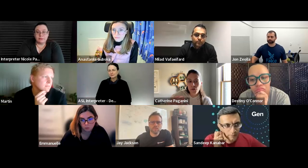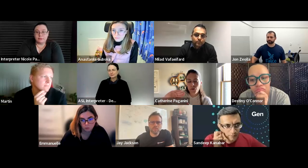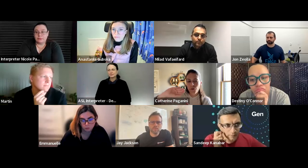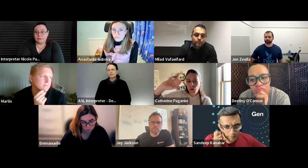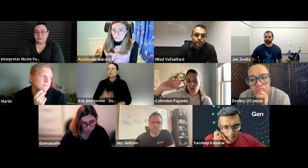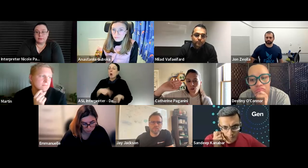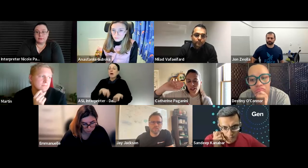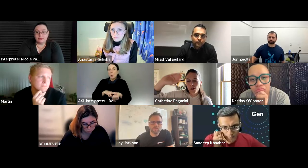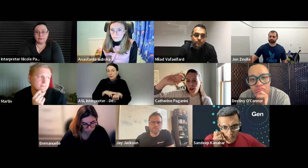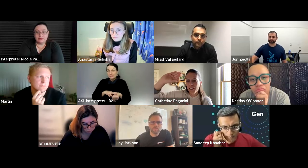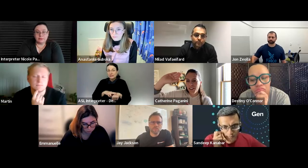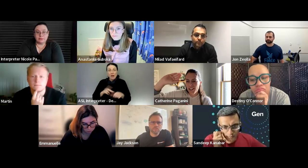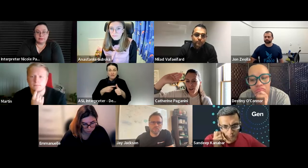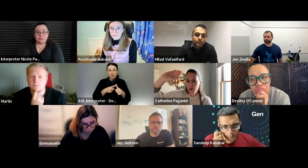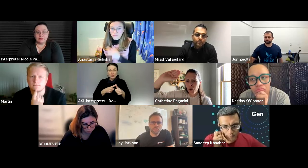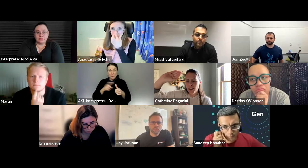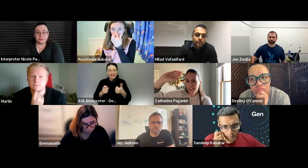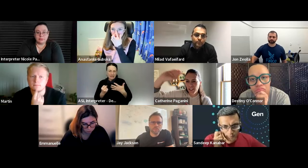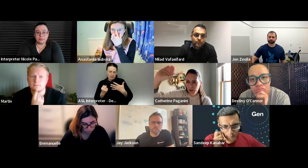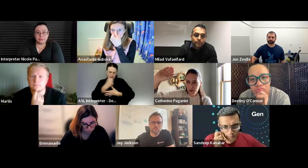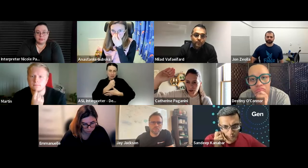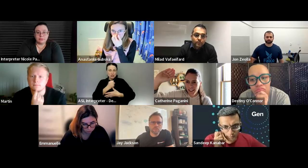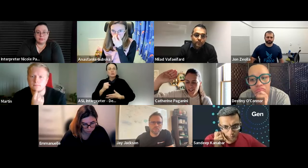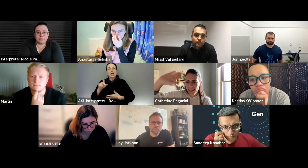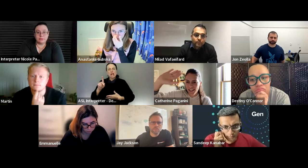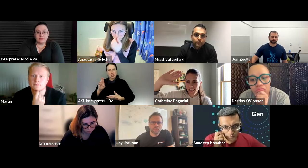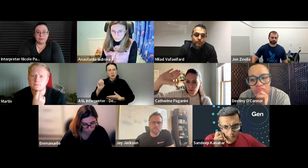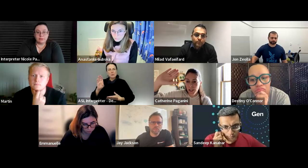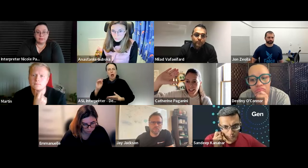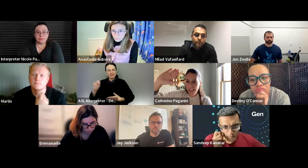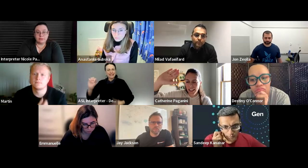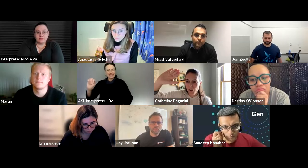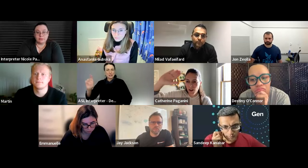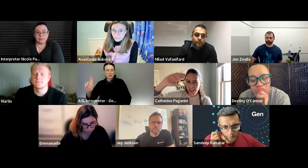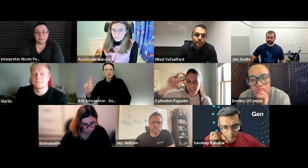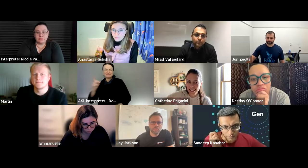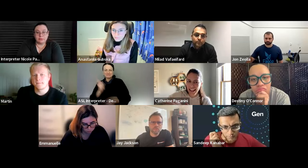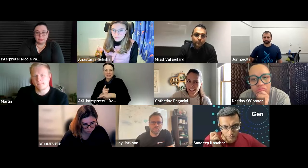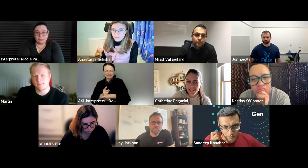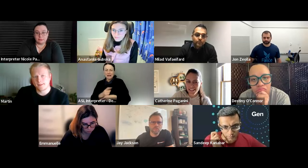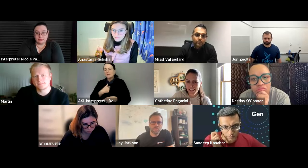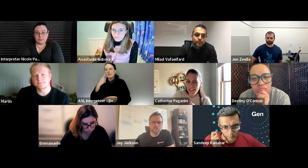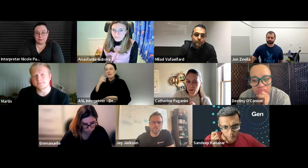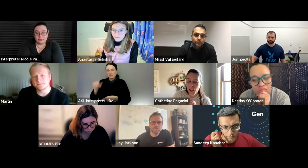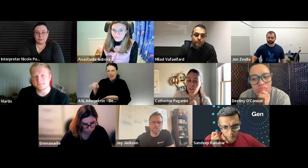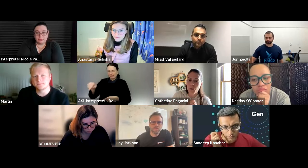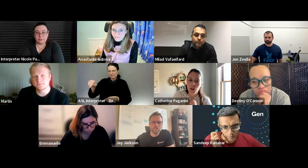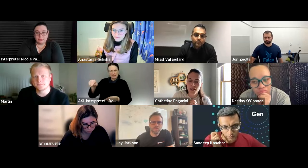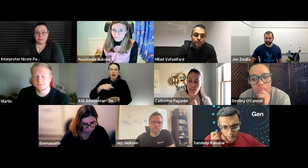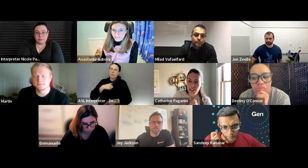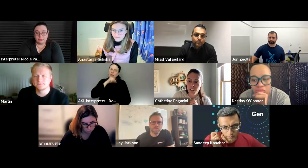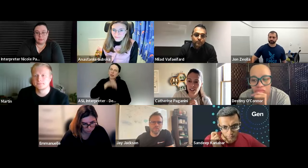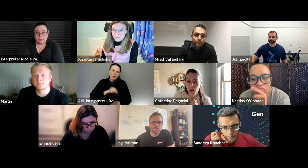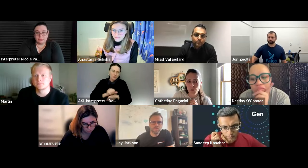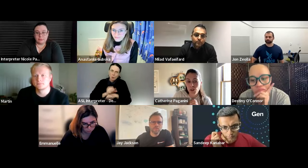of course first we need to prioritize kubecon eu right because that's like but like i think like that is like i would love to